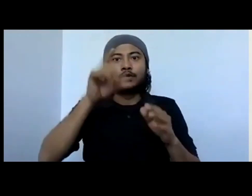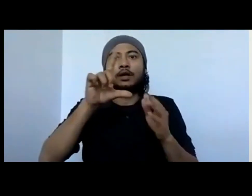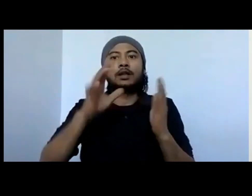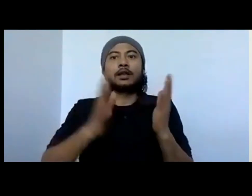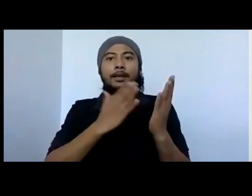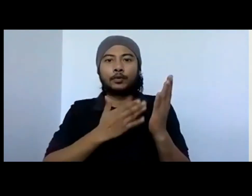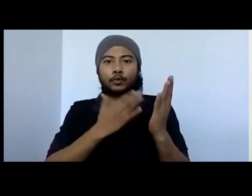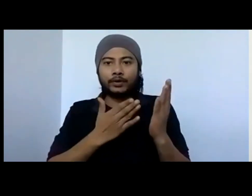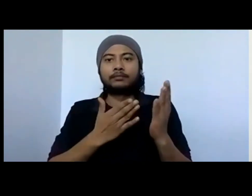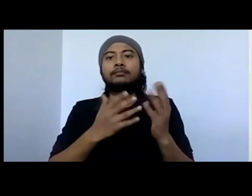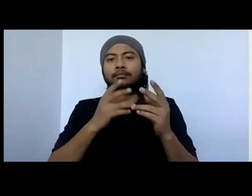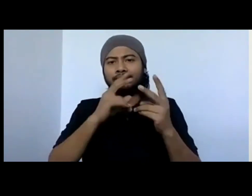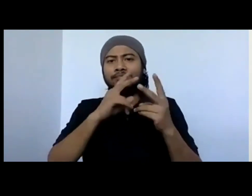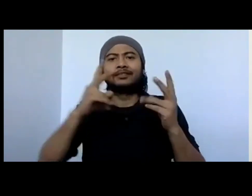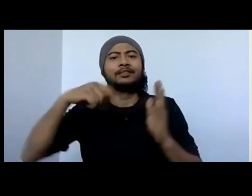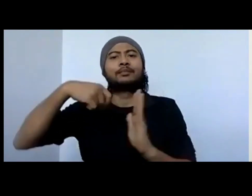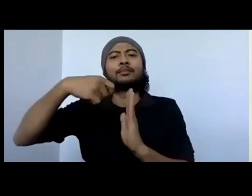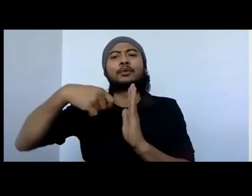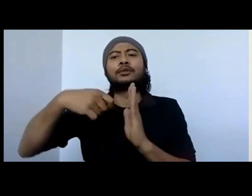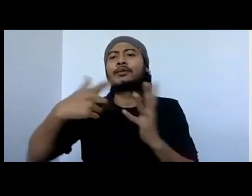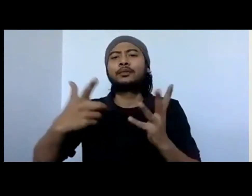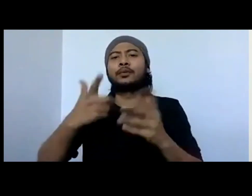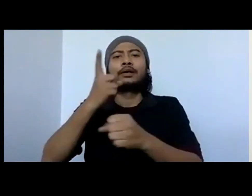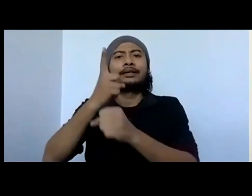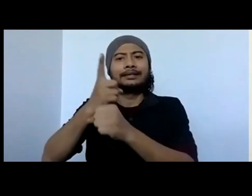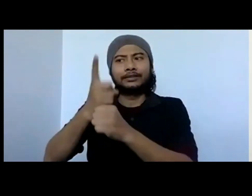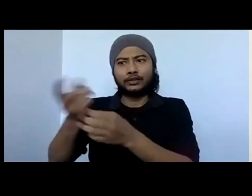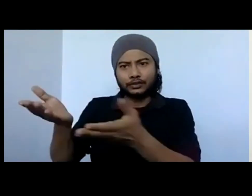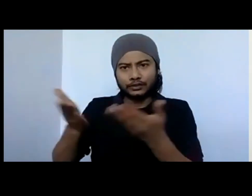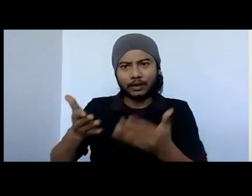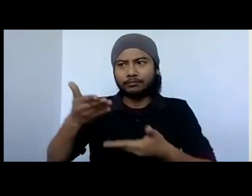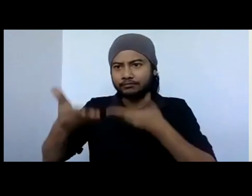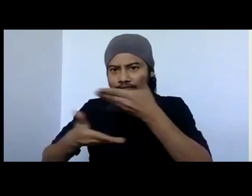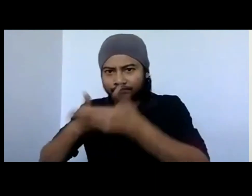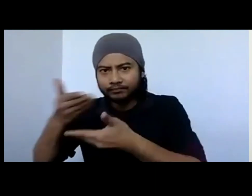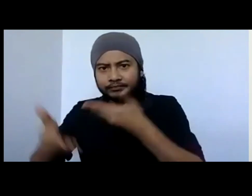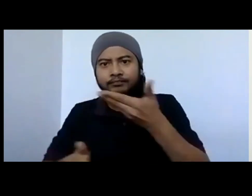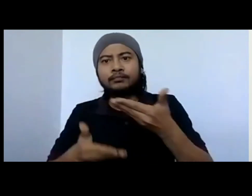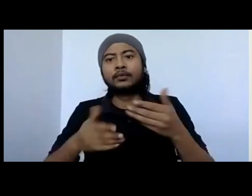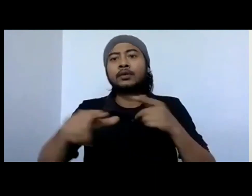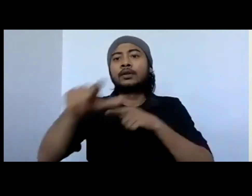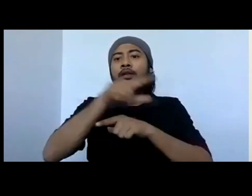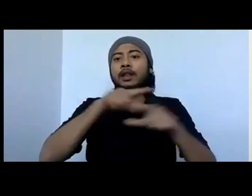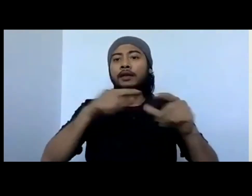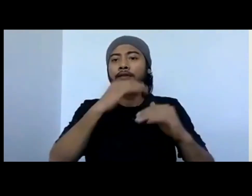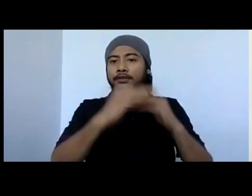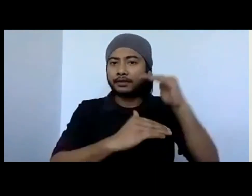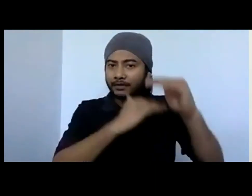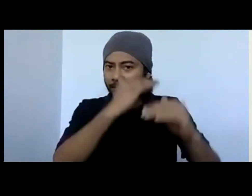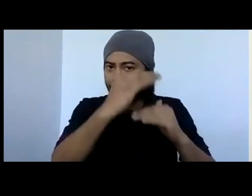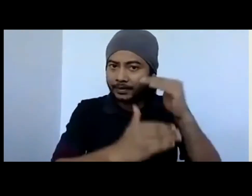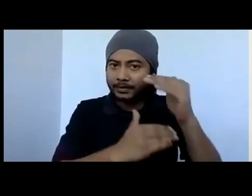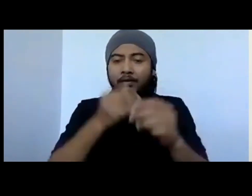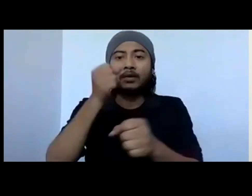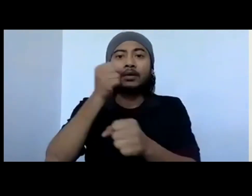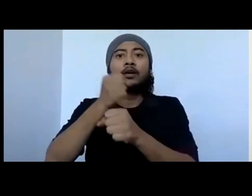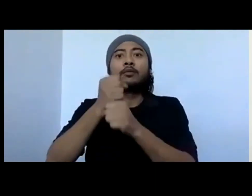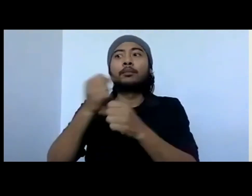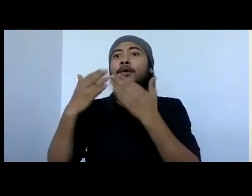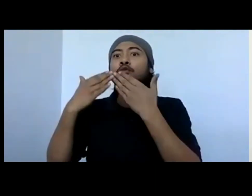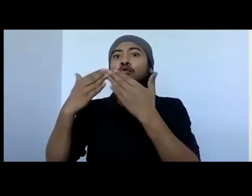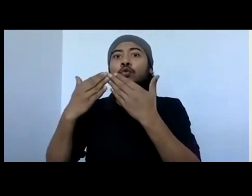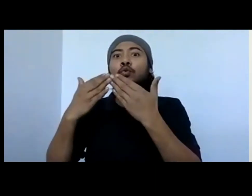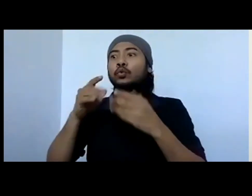workshops for school teachers. She is a volunteer for language development programs for government schools and under-resourced learning